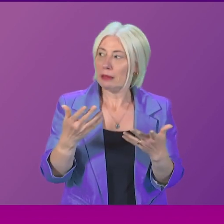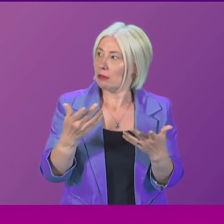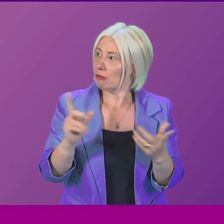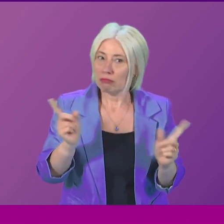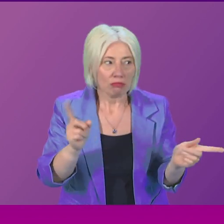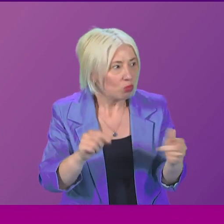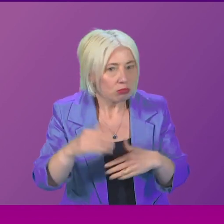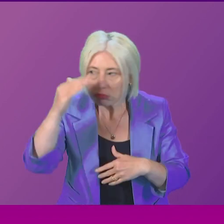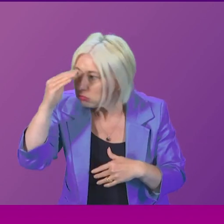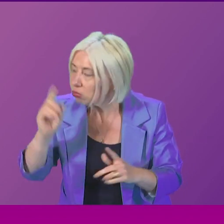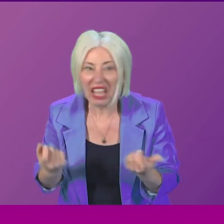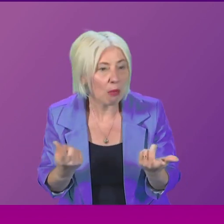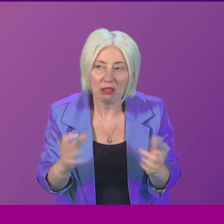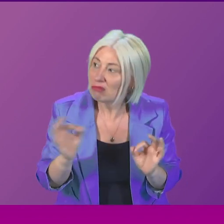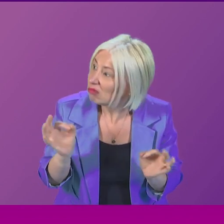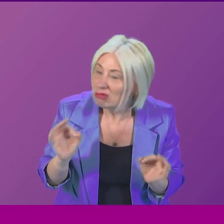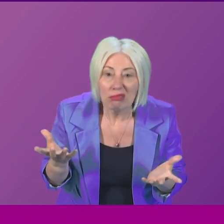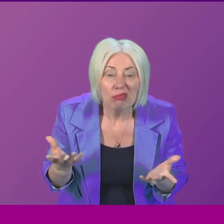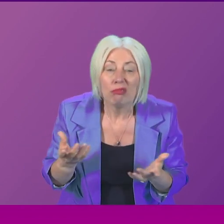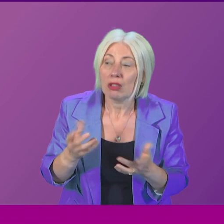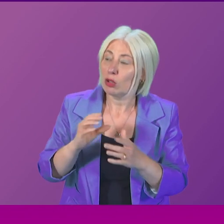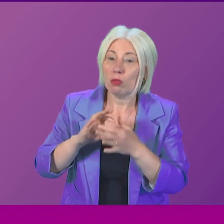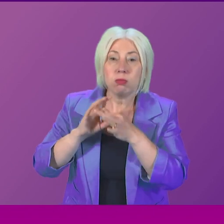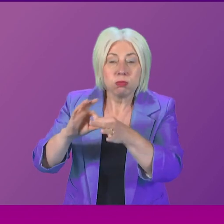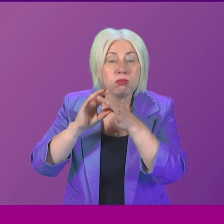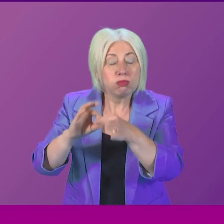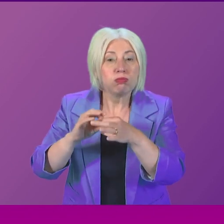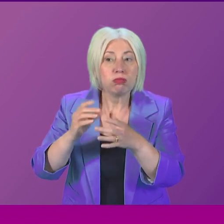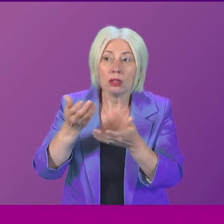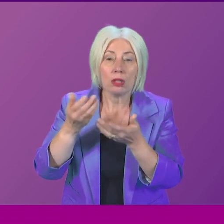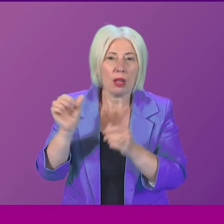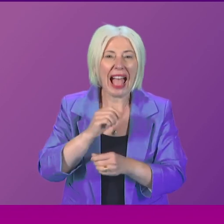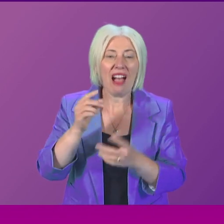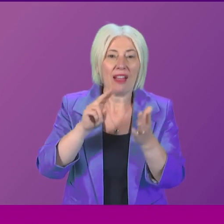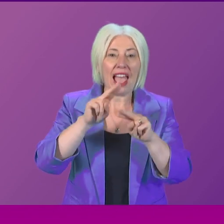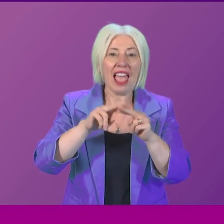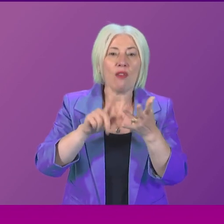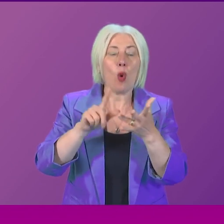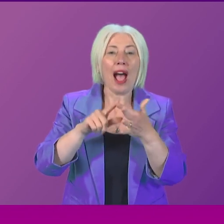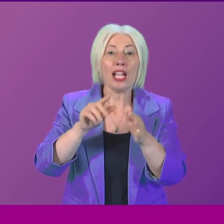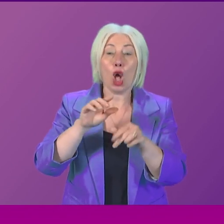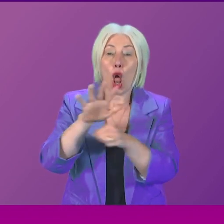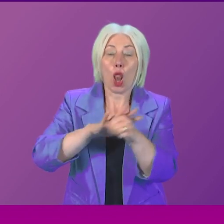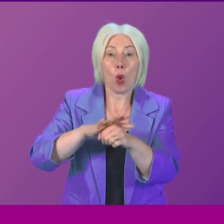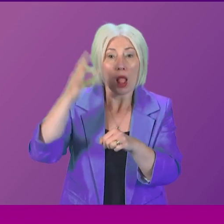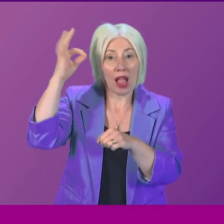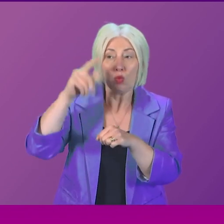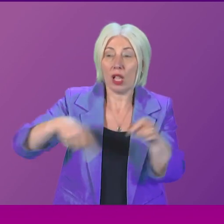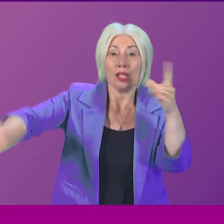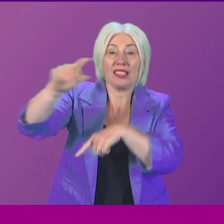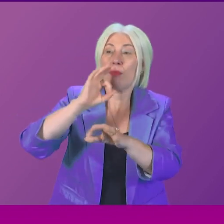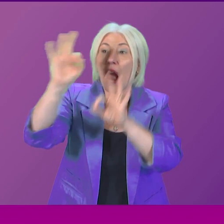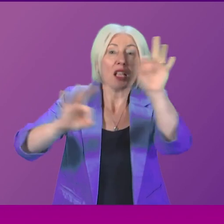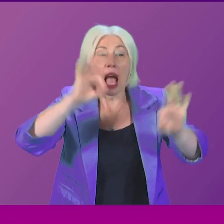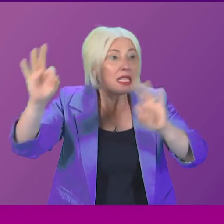nothing. Close working with the Jess communication. I have FOI'd every local authority. There's not even been a phone call from the